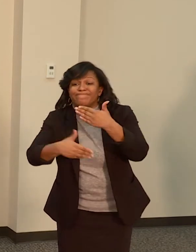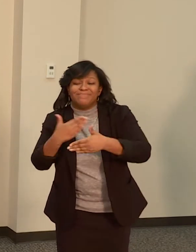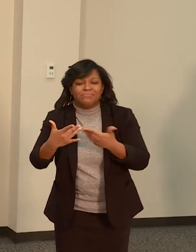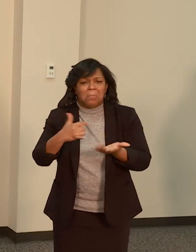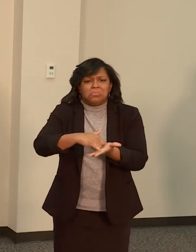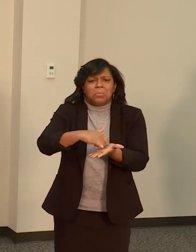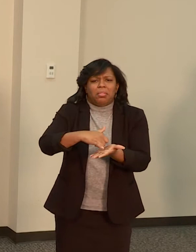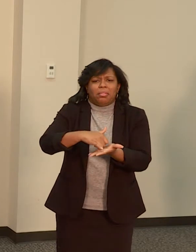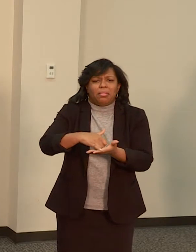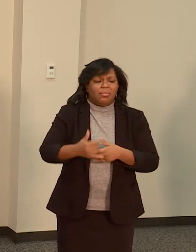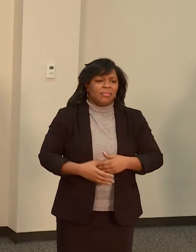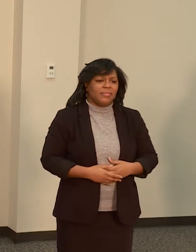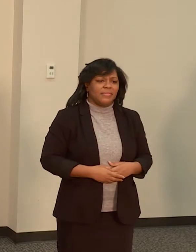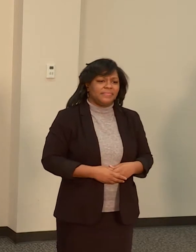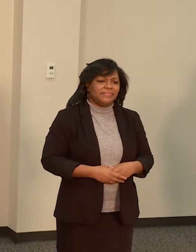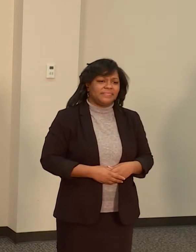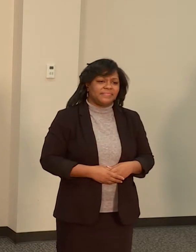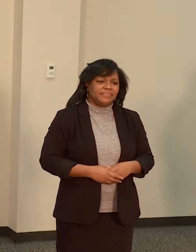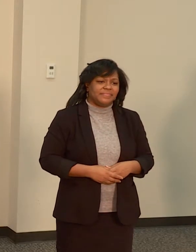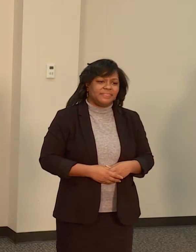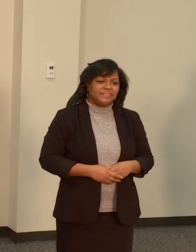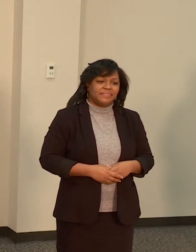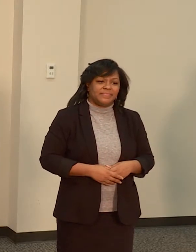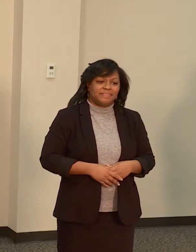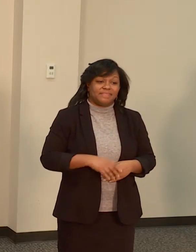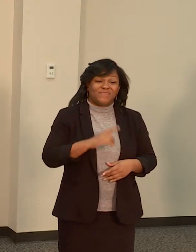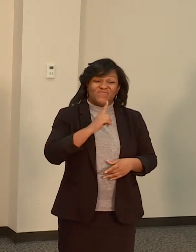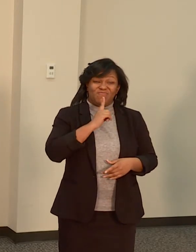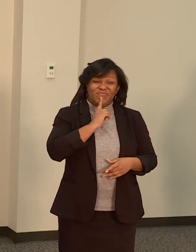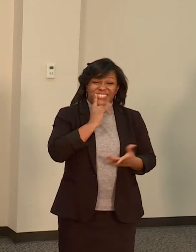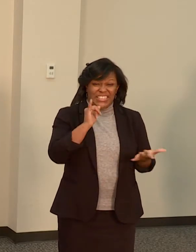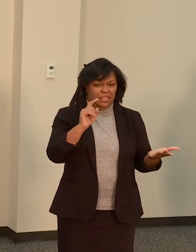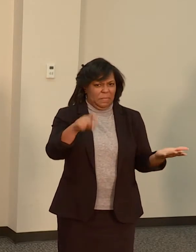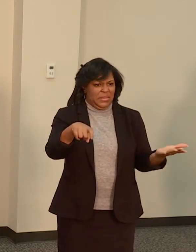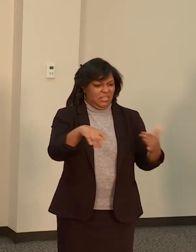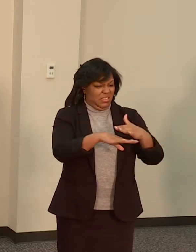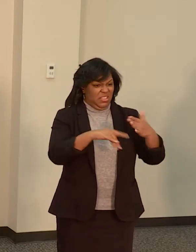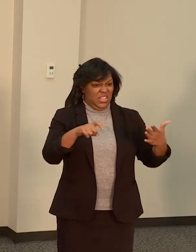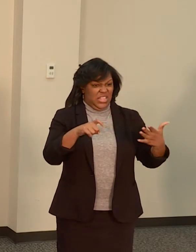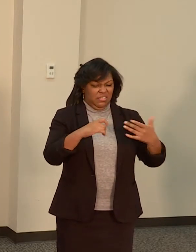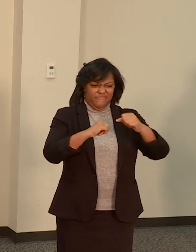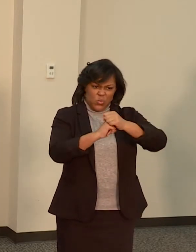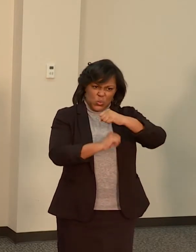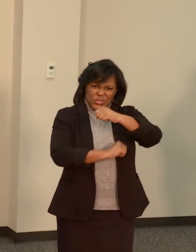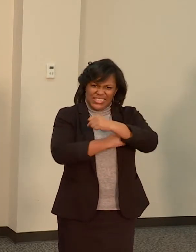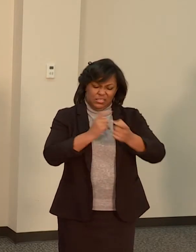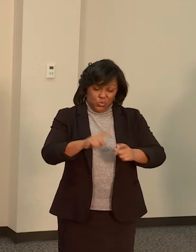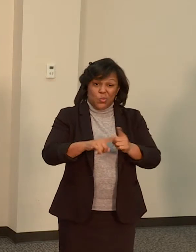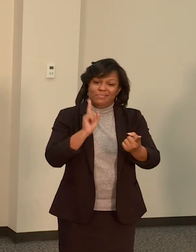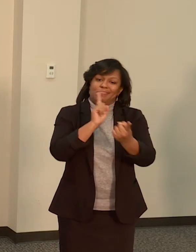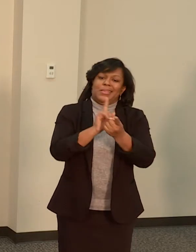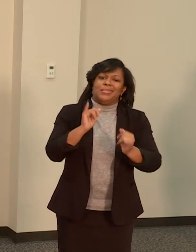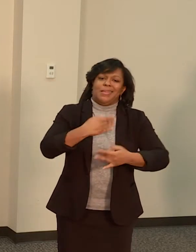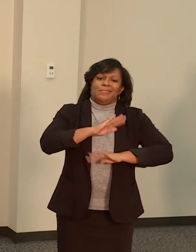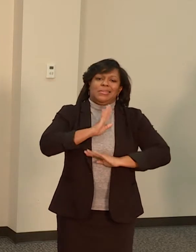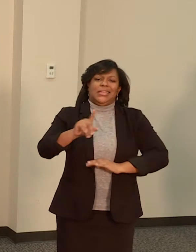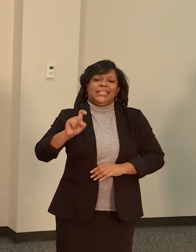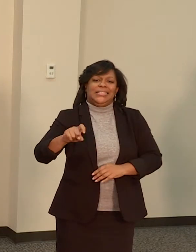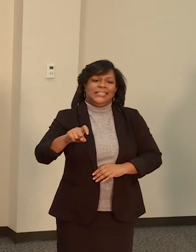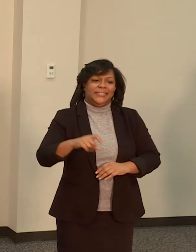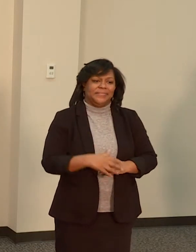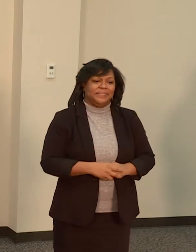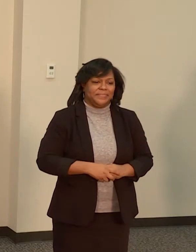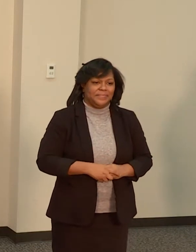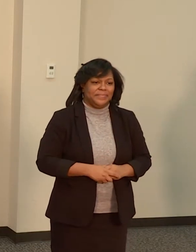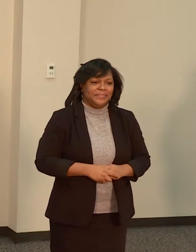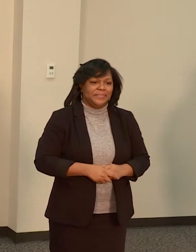so this is among our most basic needs, and we're going to make sure that those needs are met. And so with that, I want to turn it